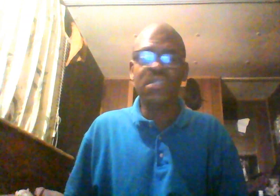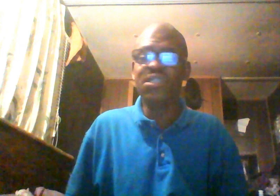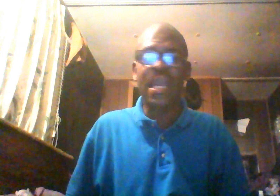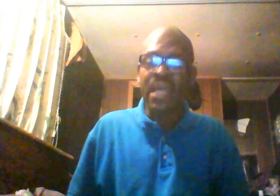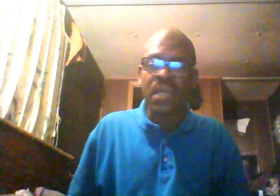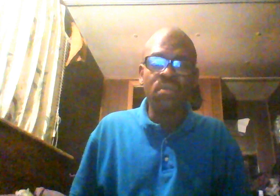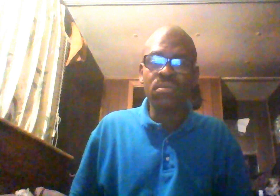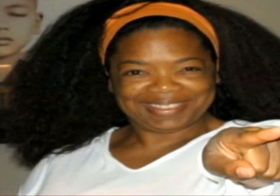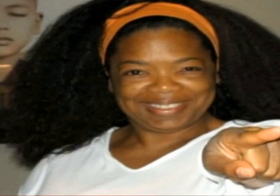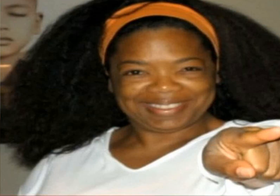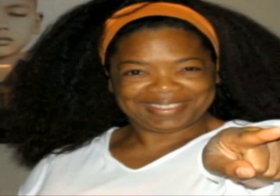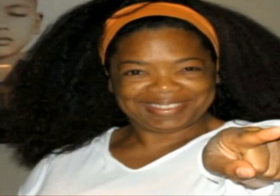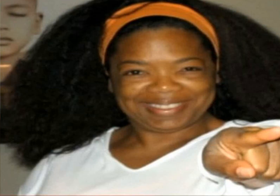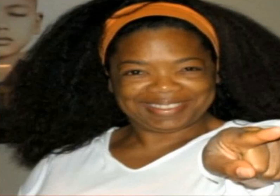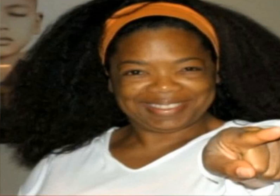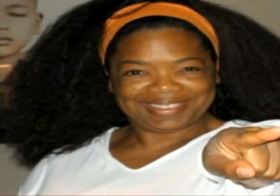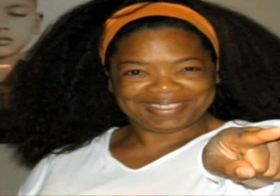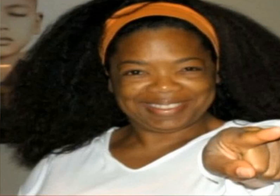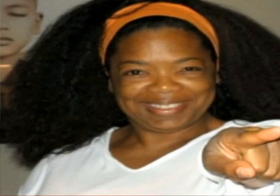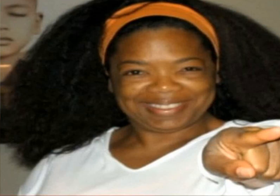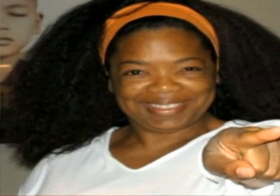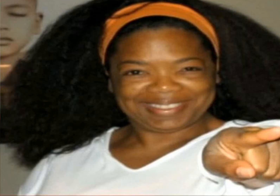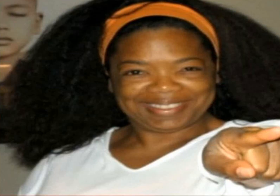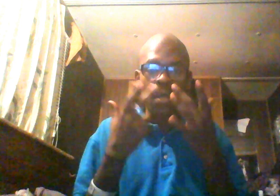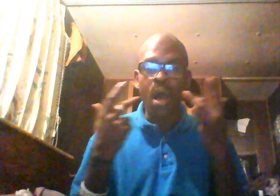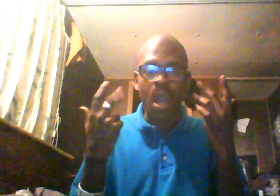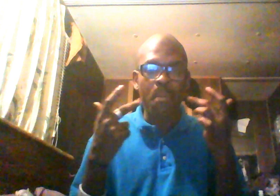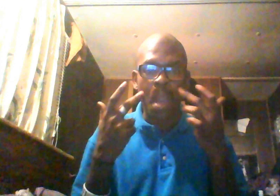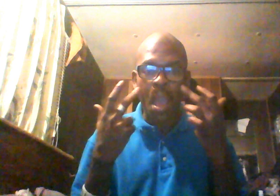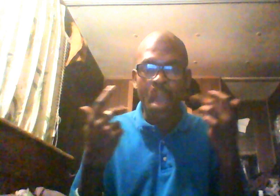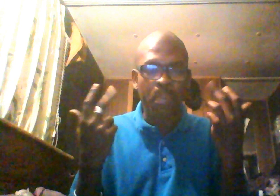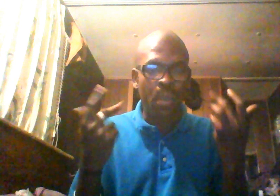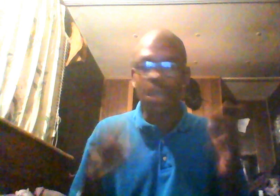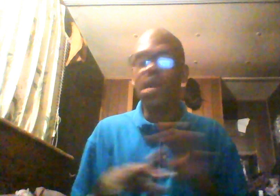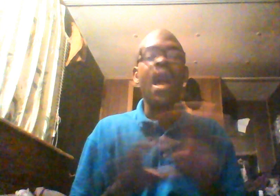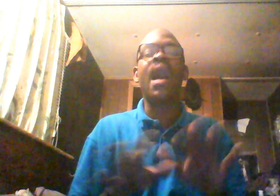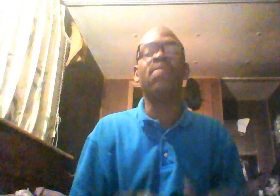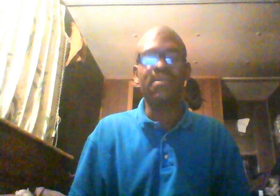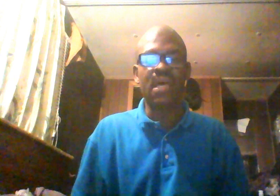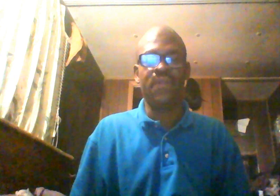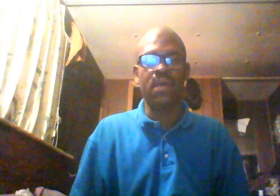it. She ain't it. With the droopy eyes, I'm happy. I don't have time for that.